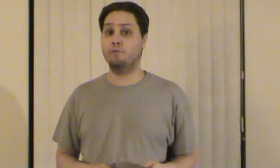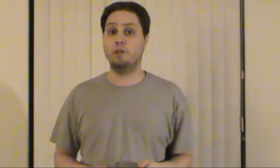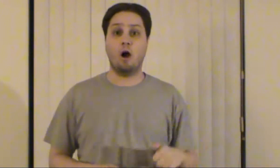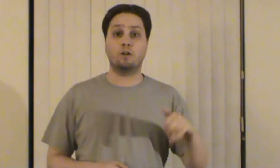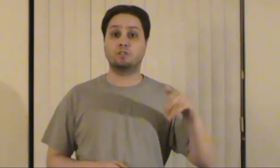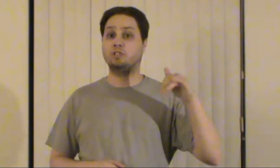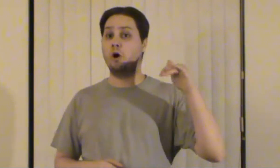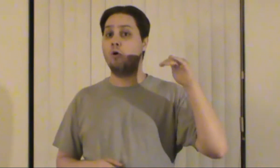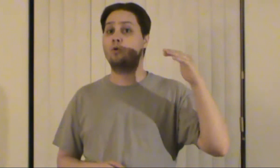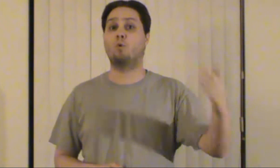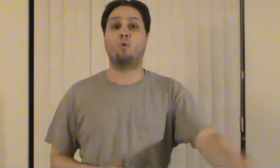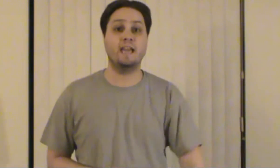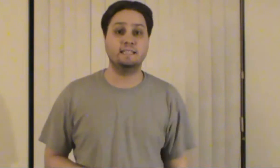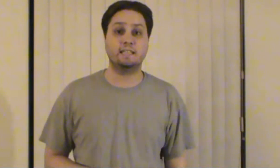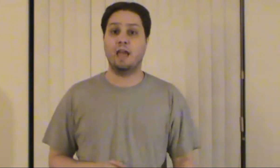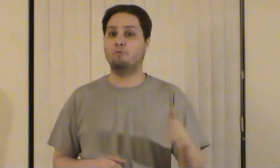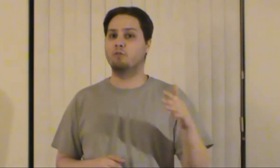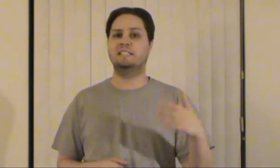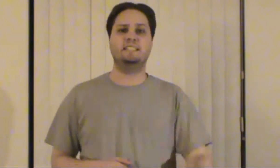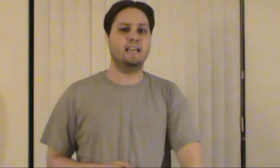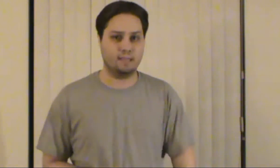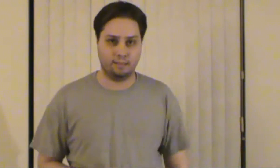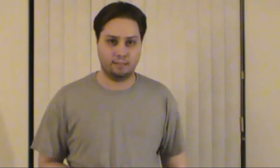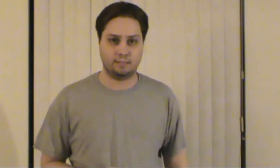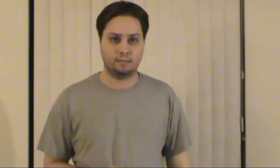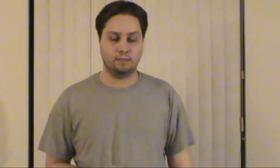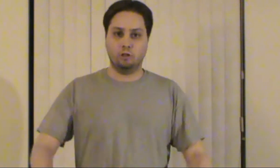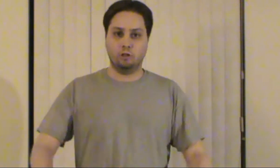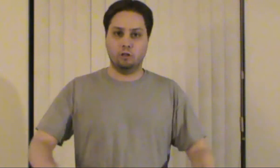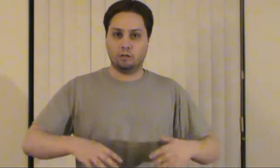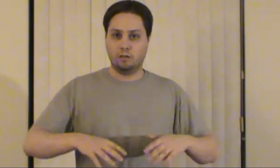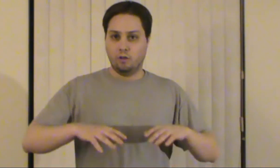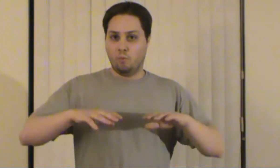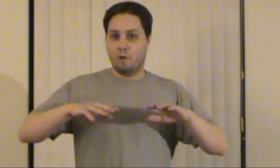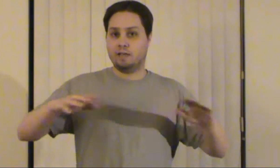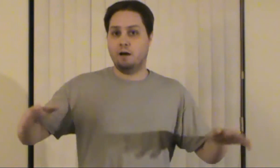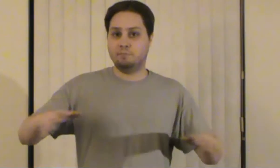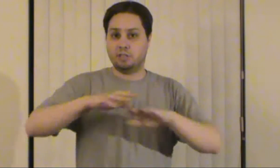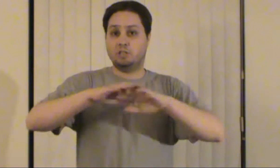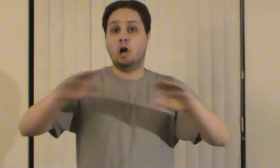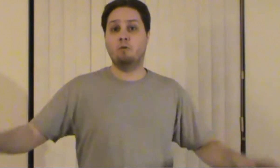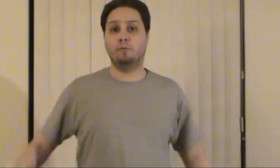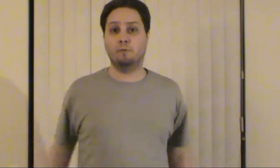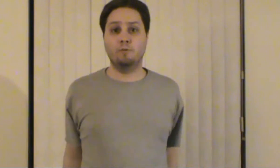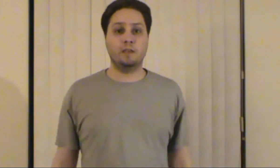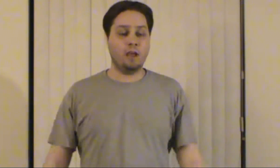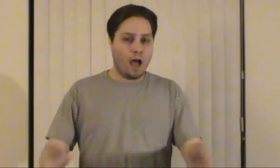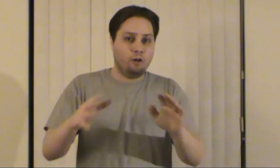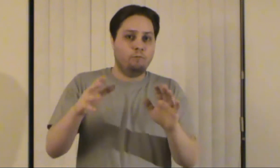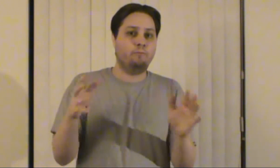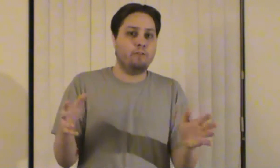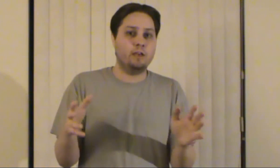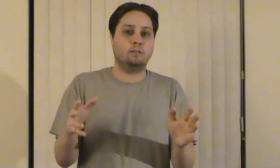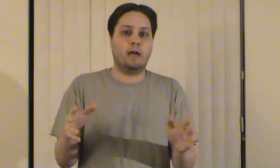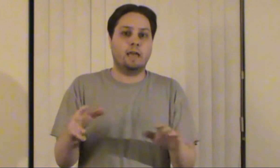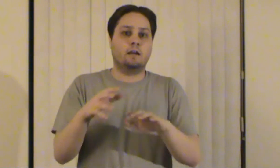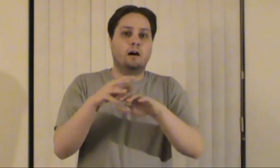movie are so crazy and ridiculous. Now look, when it comes to the tone of a movie, I don't feel like